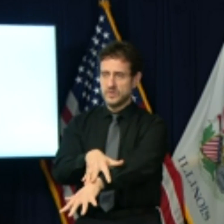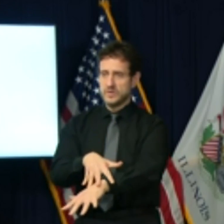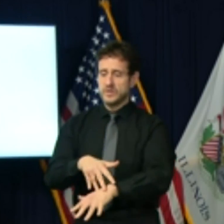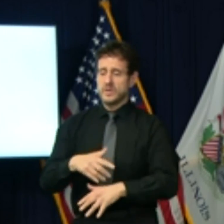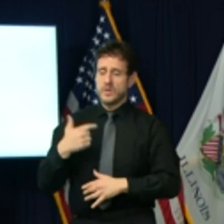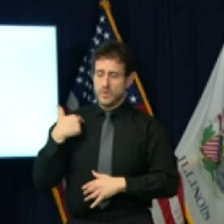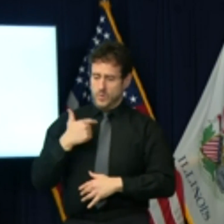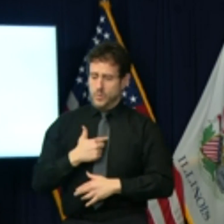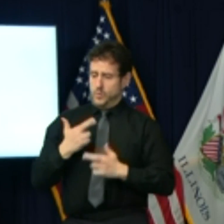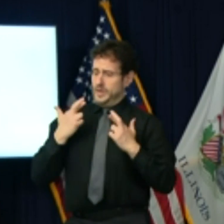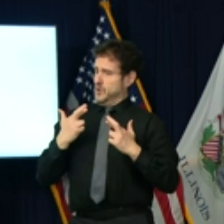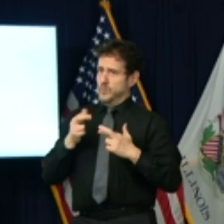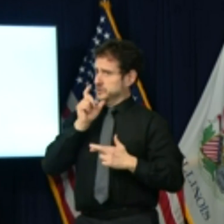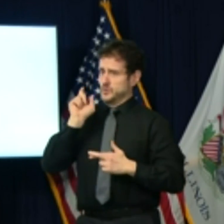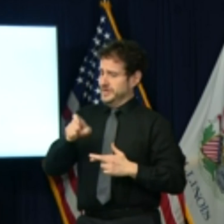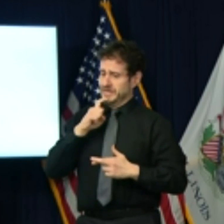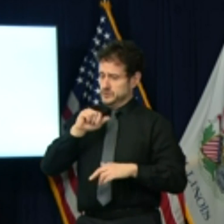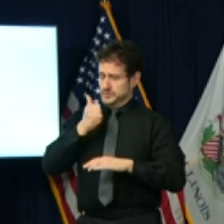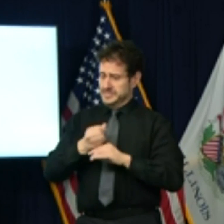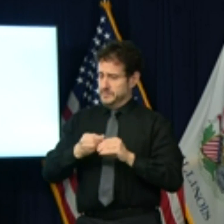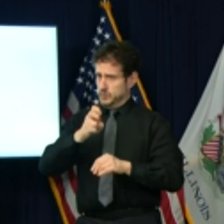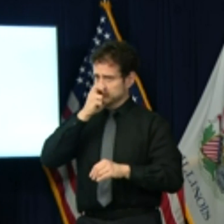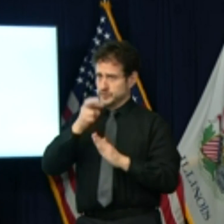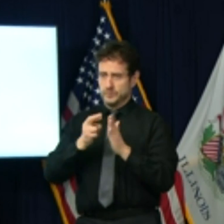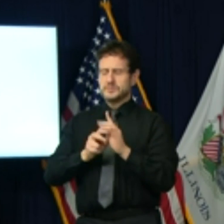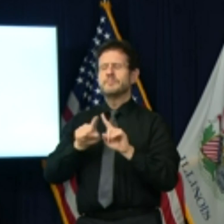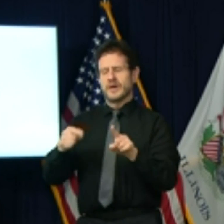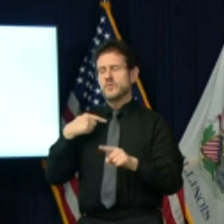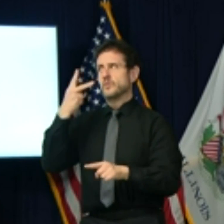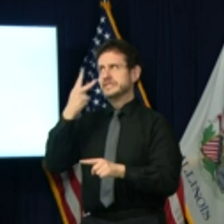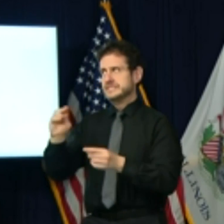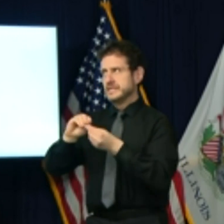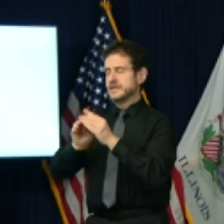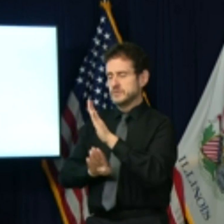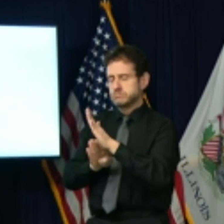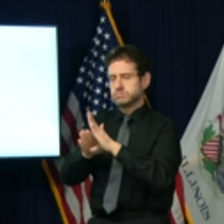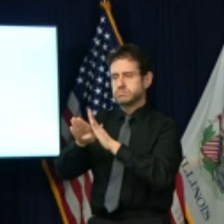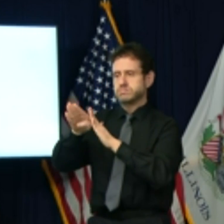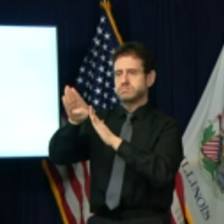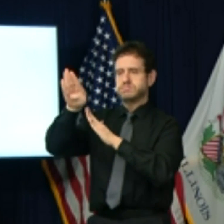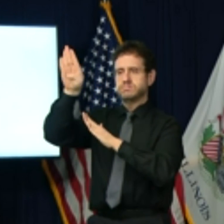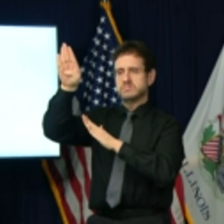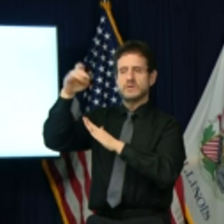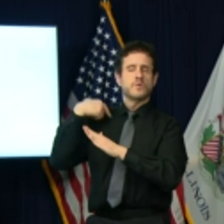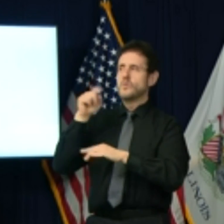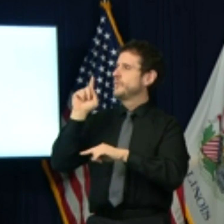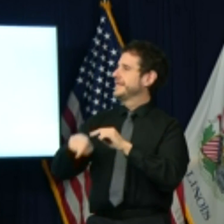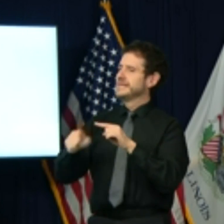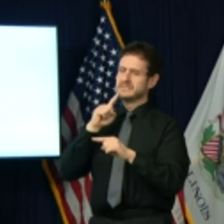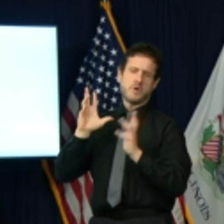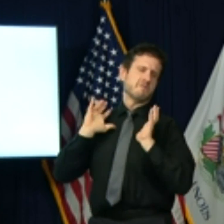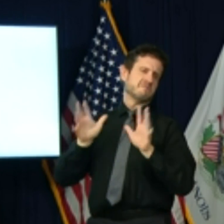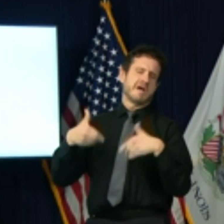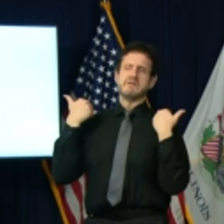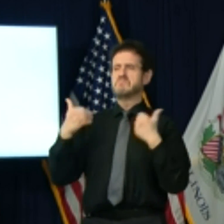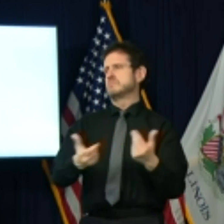but as the numbers climbed, we cannot in good conscience let our behaviors and activities go unchecked.